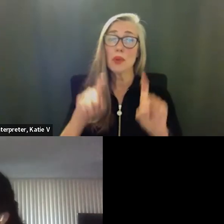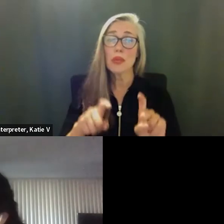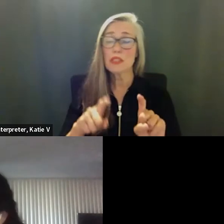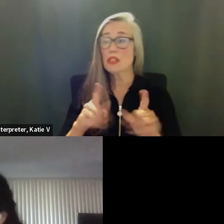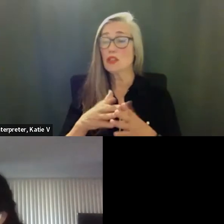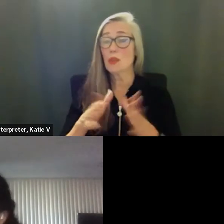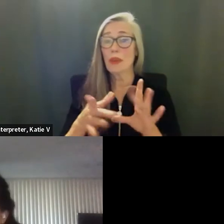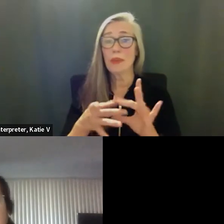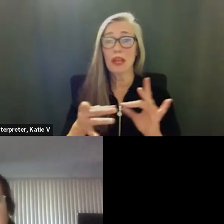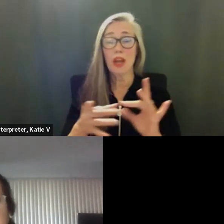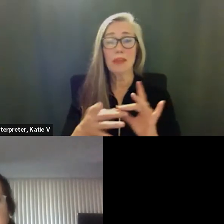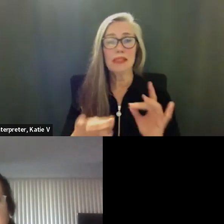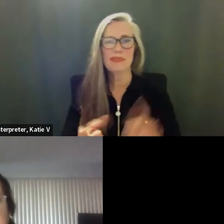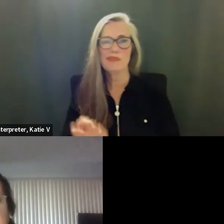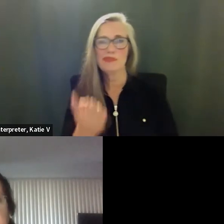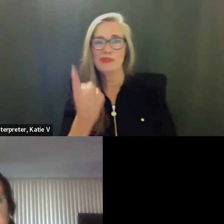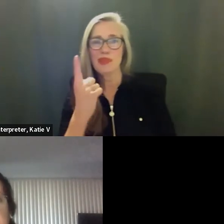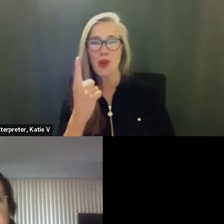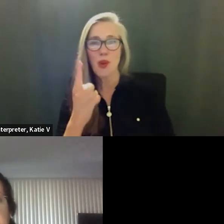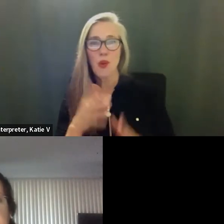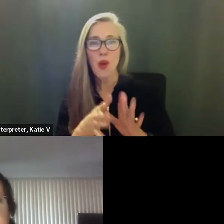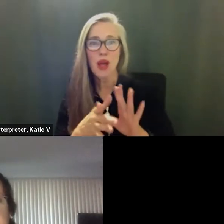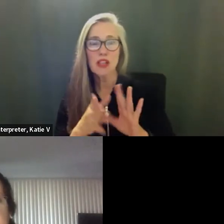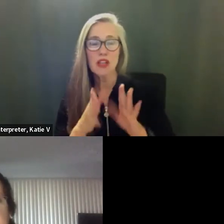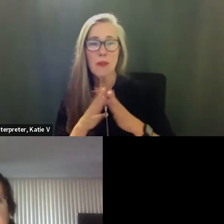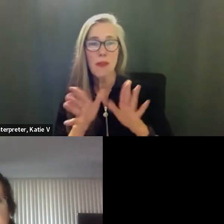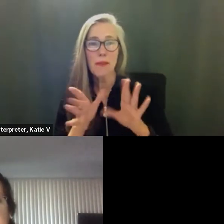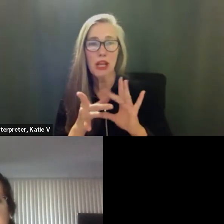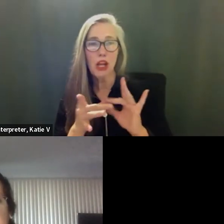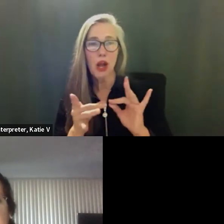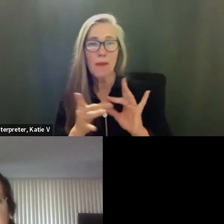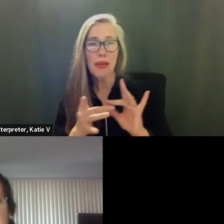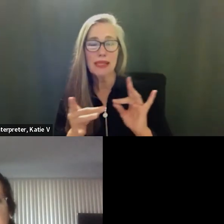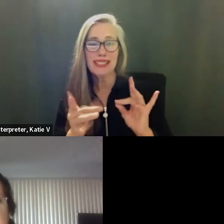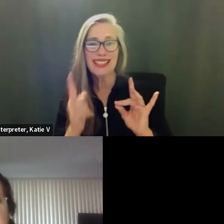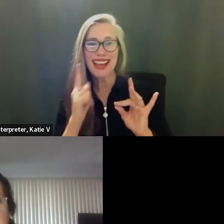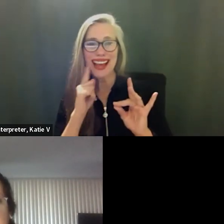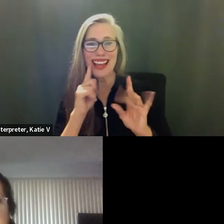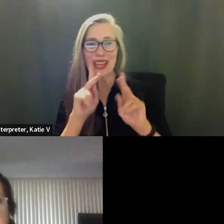we have one public comment at this point um i believe she's online miss money dewitt